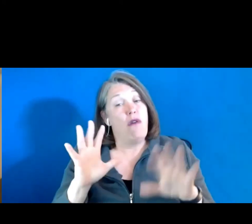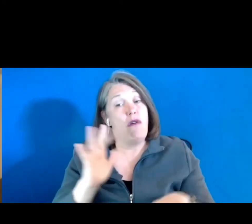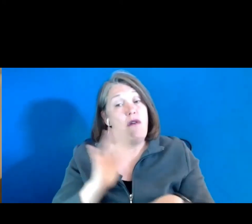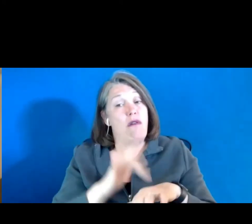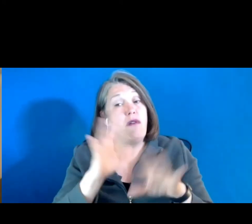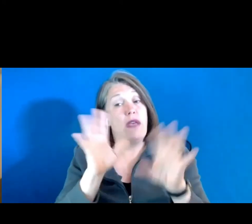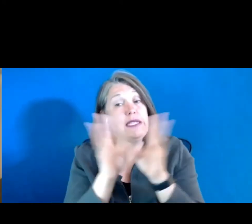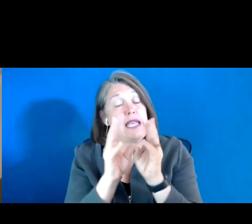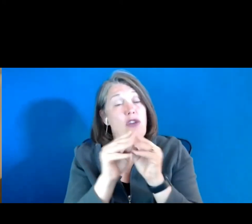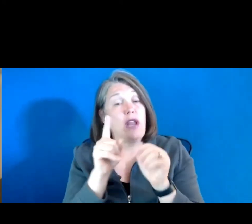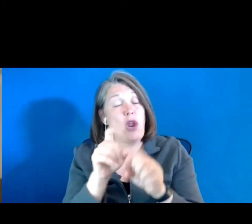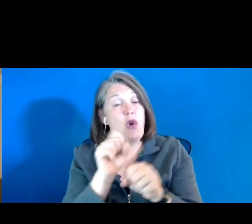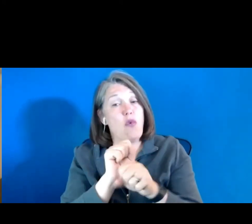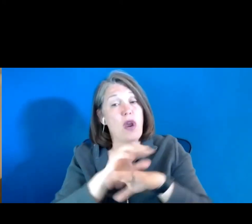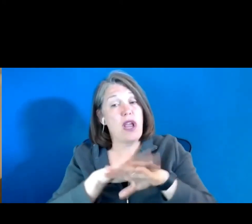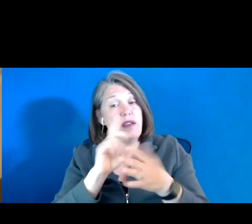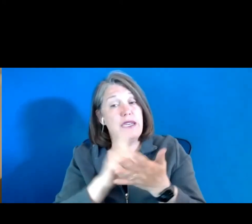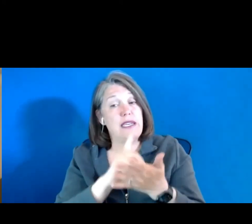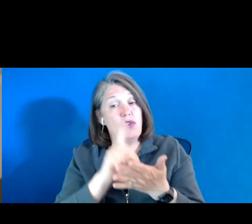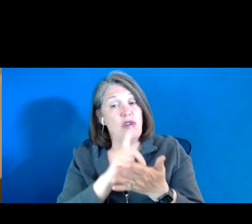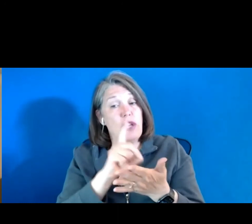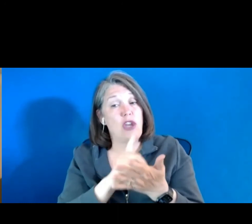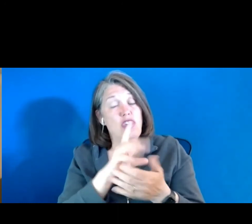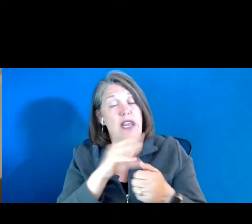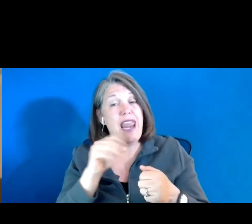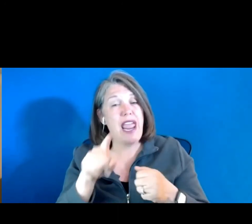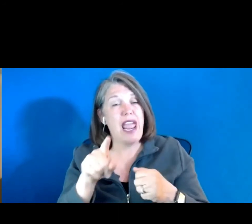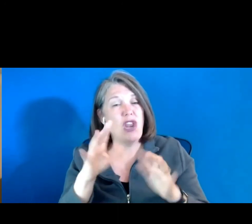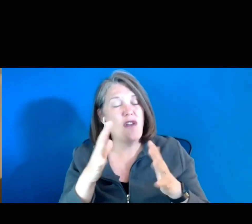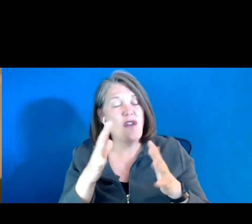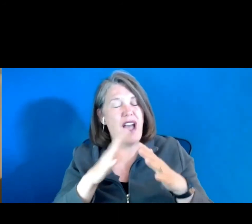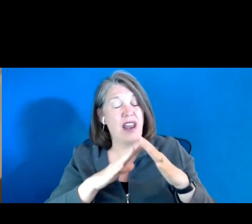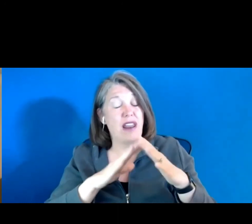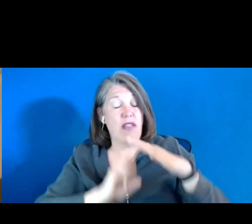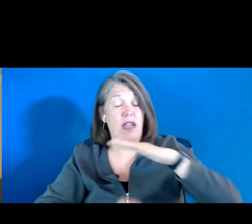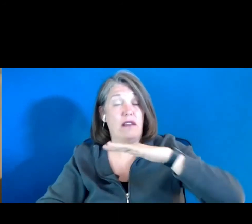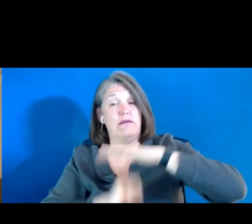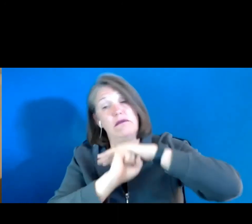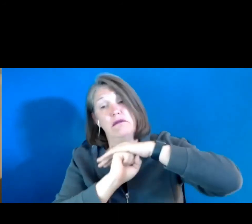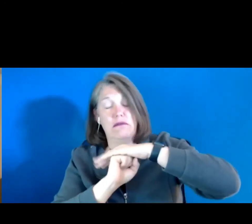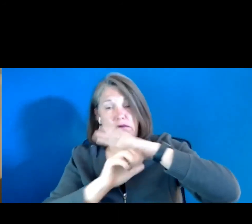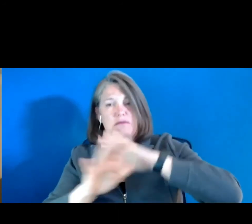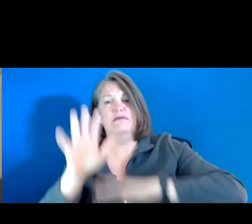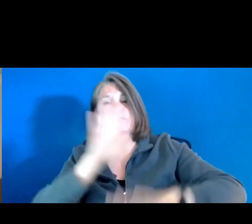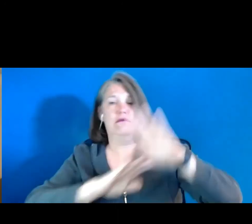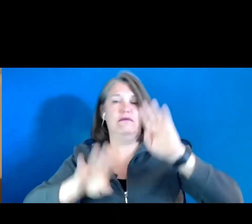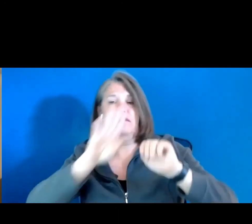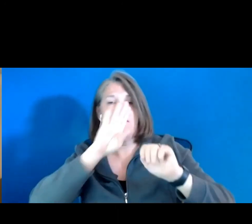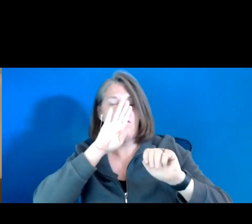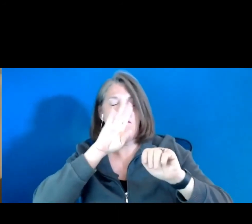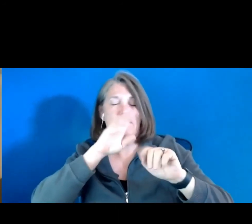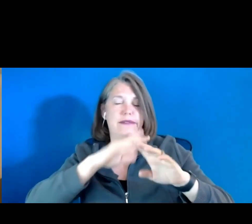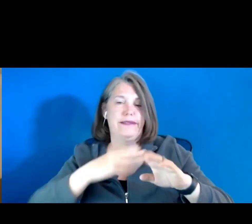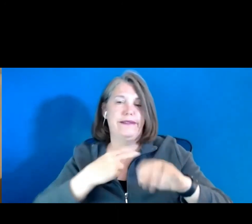and you're working on a dissertation, and you've kind of hit a stumbling block, and, and maybe your own faculty